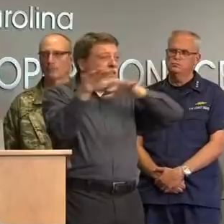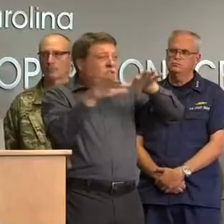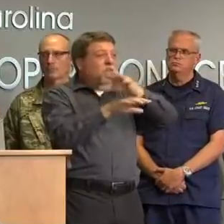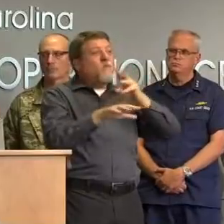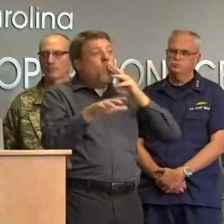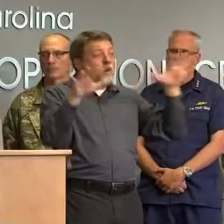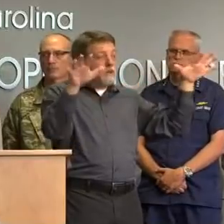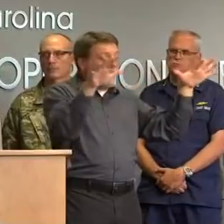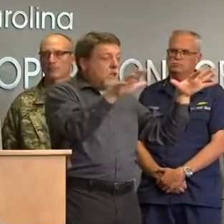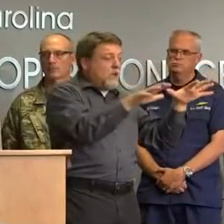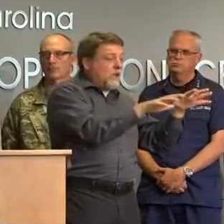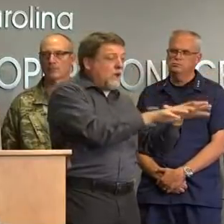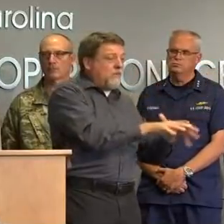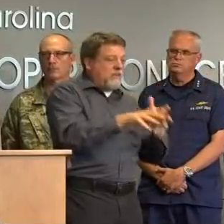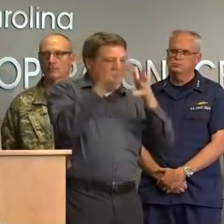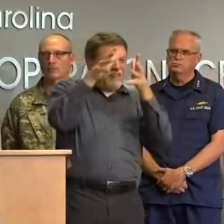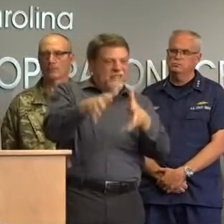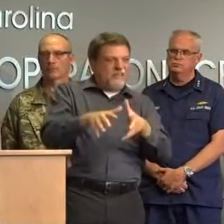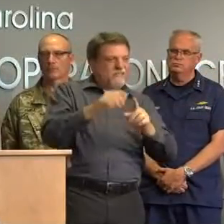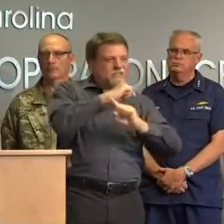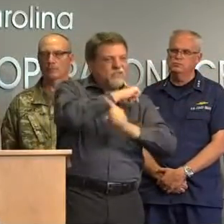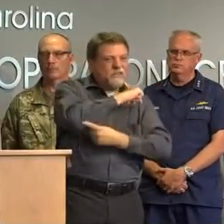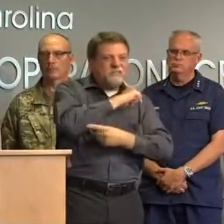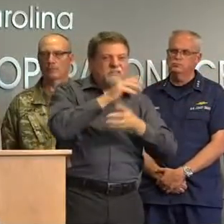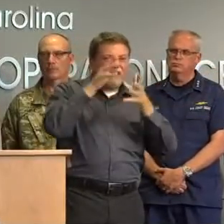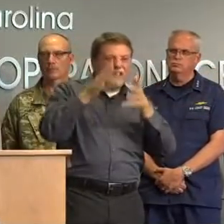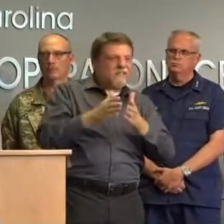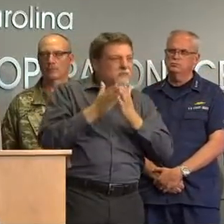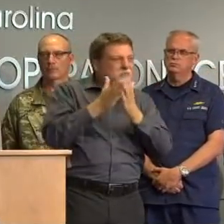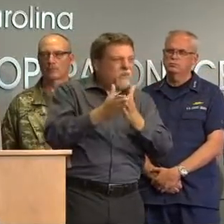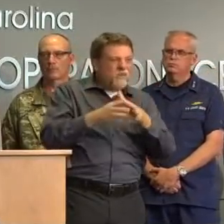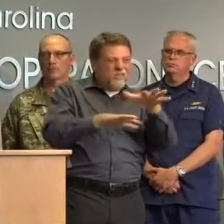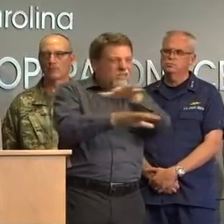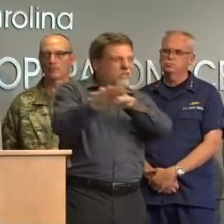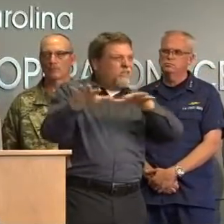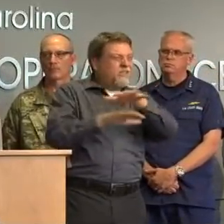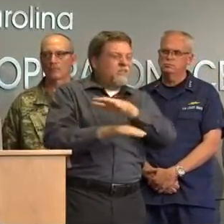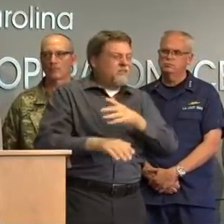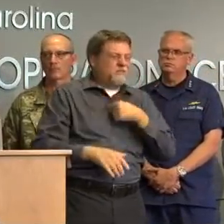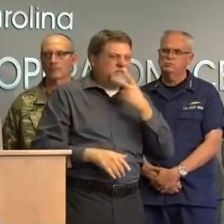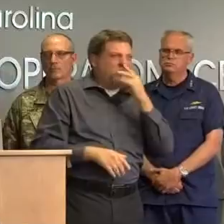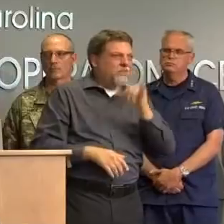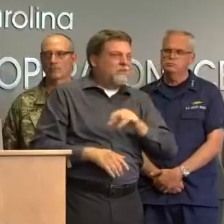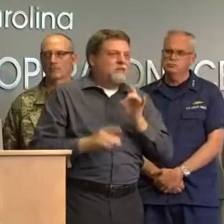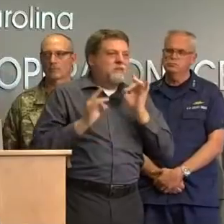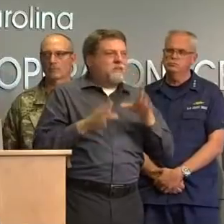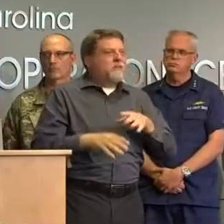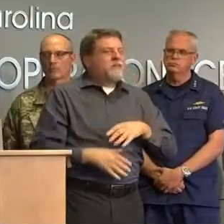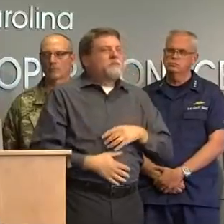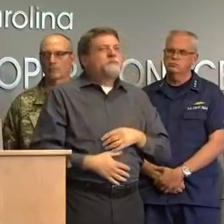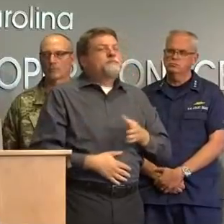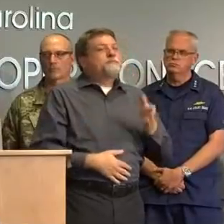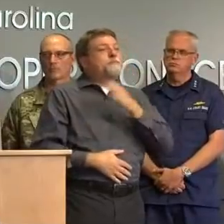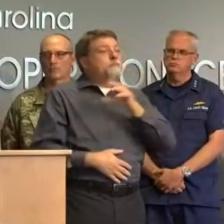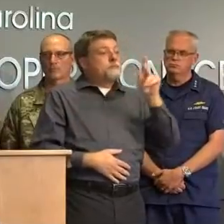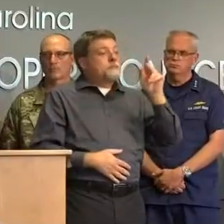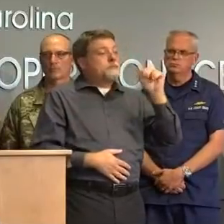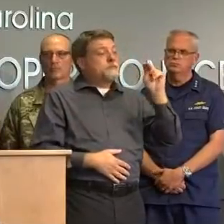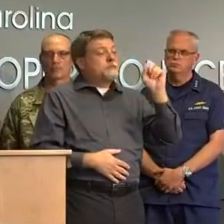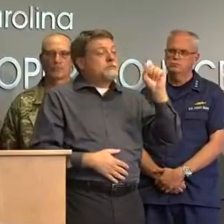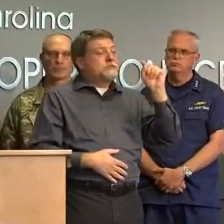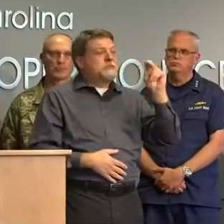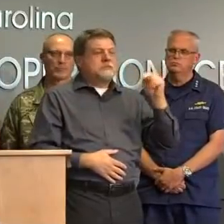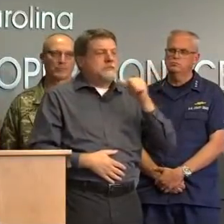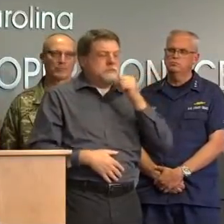but quite a bit of it had receded we were not able to see kenston and some of the other